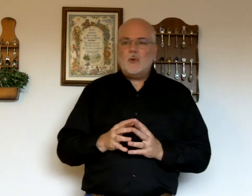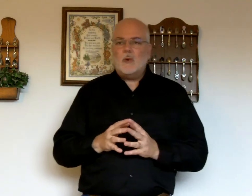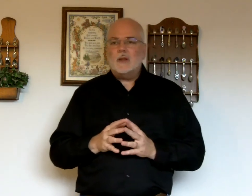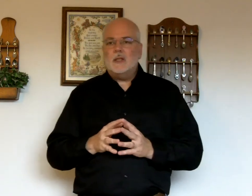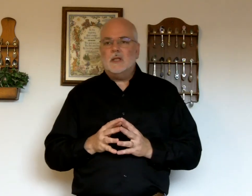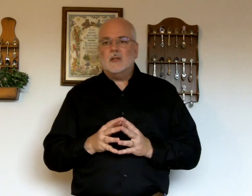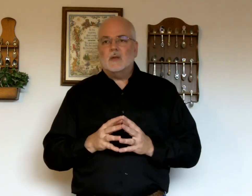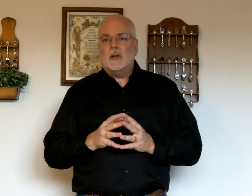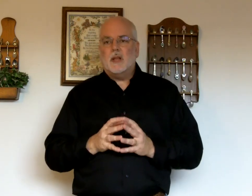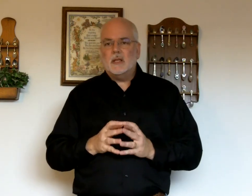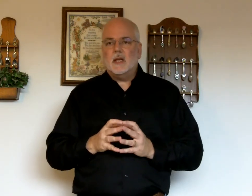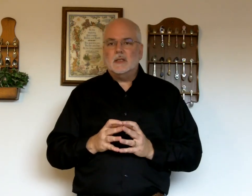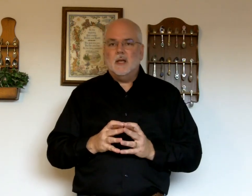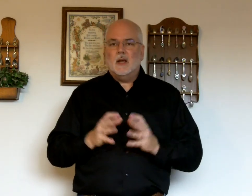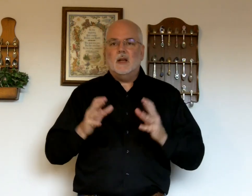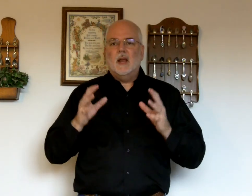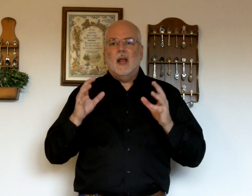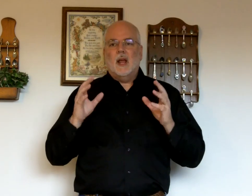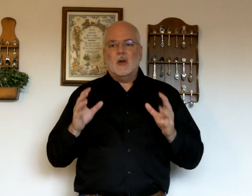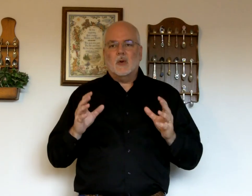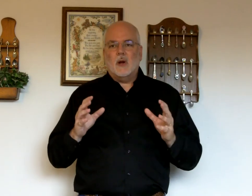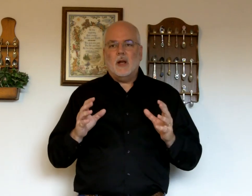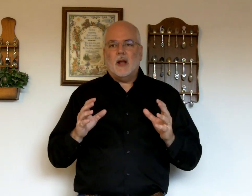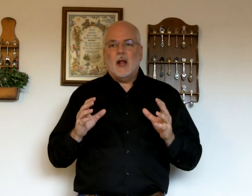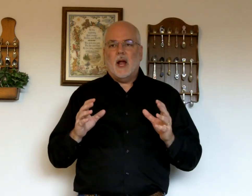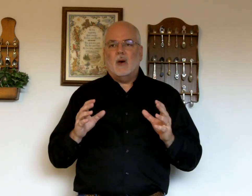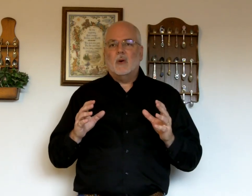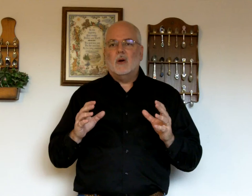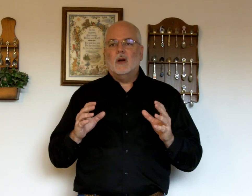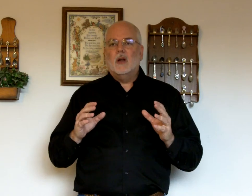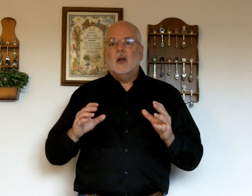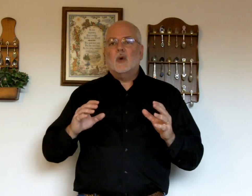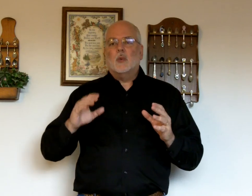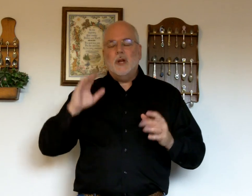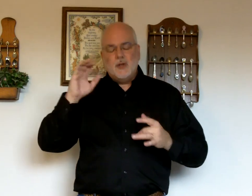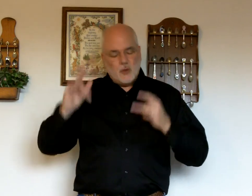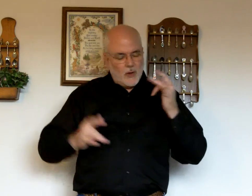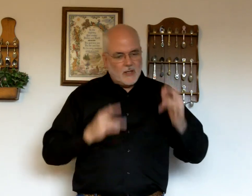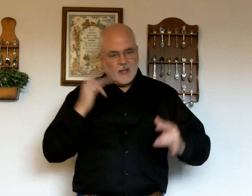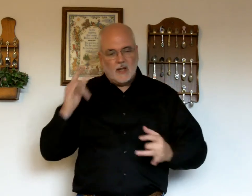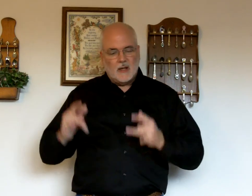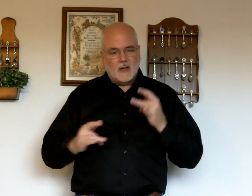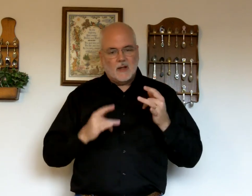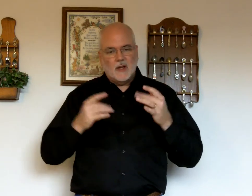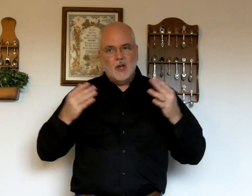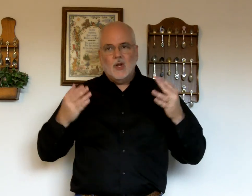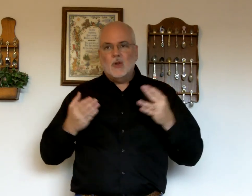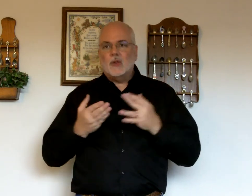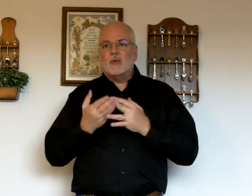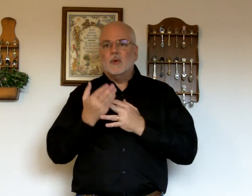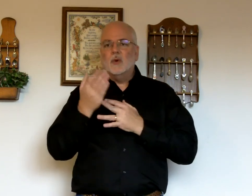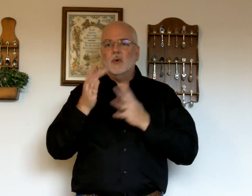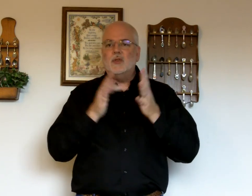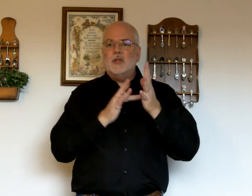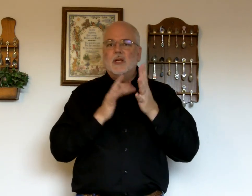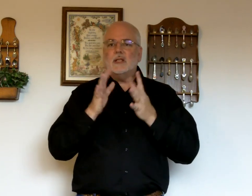Great things he hath taught. Great things he hath done. And great. Hour. Rejoicing. Through. Jesus.